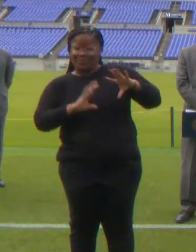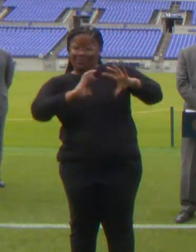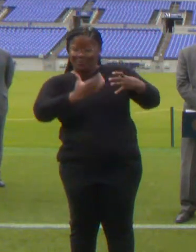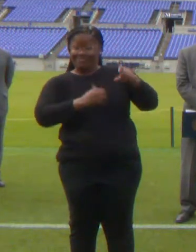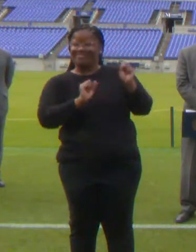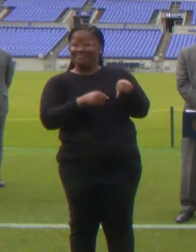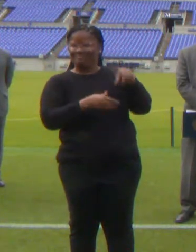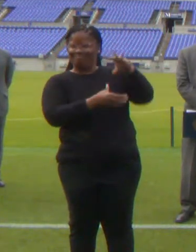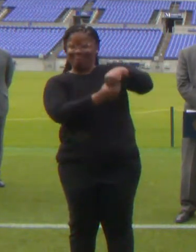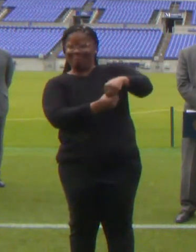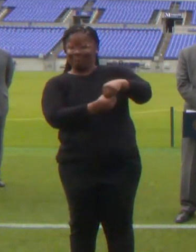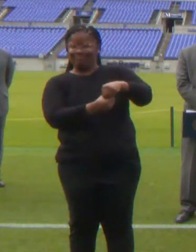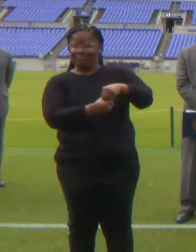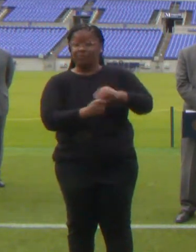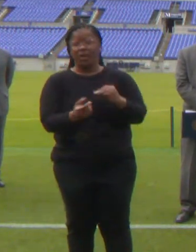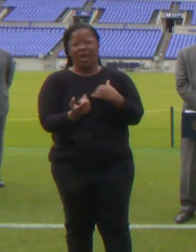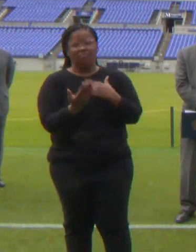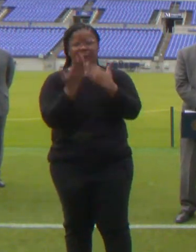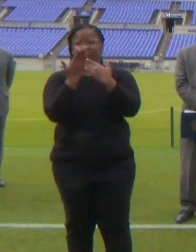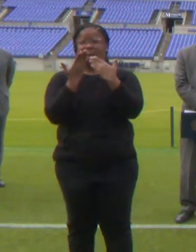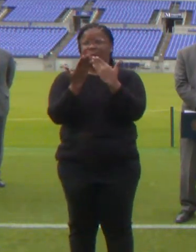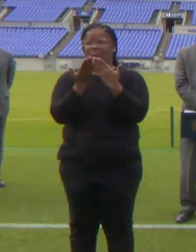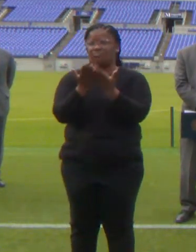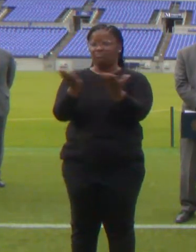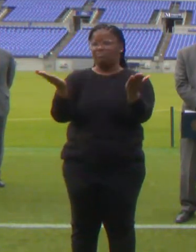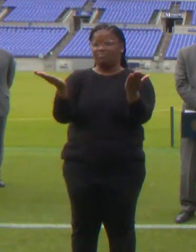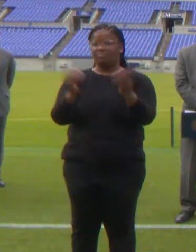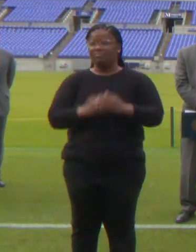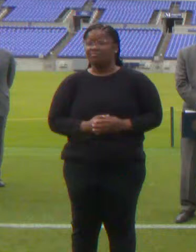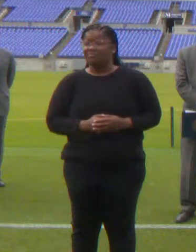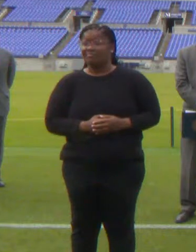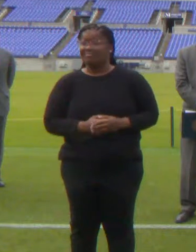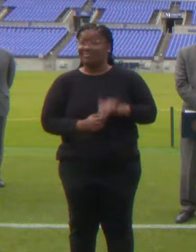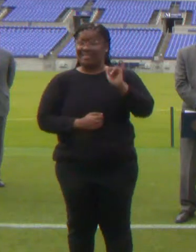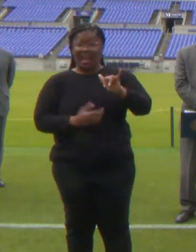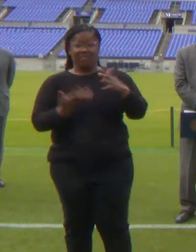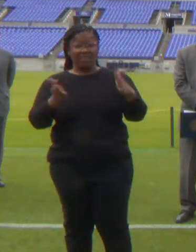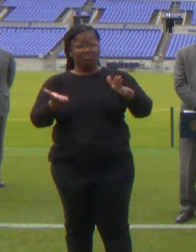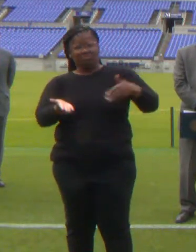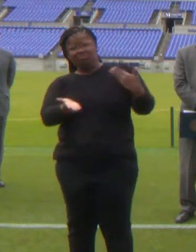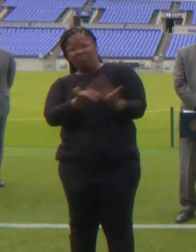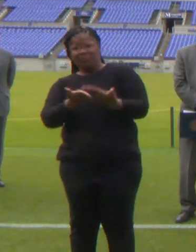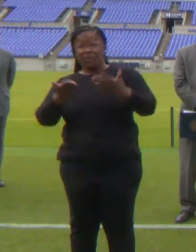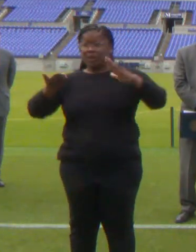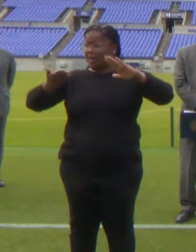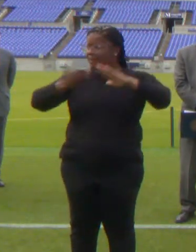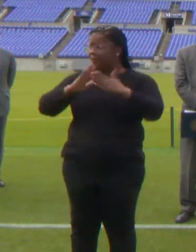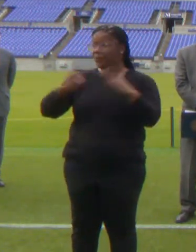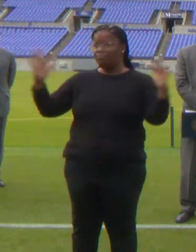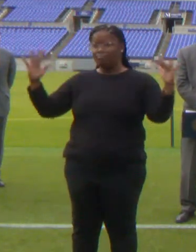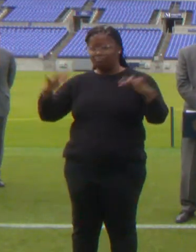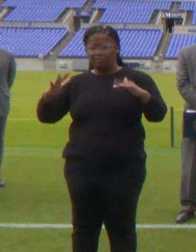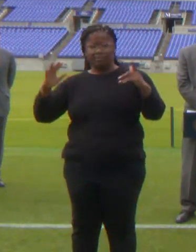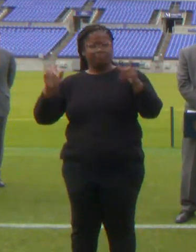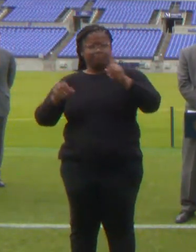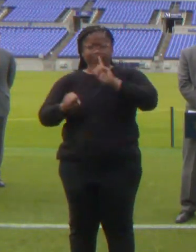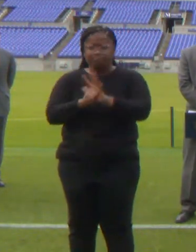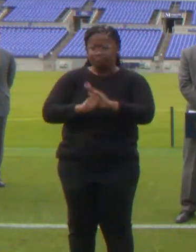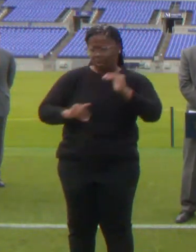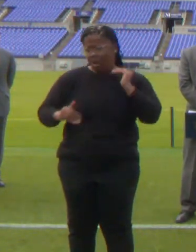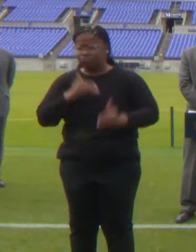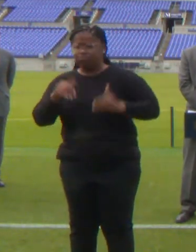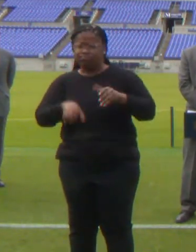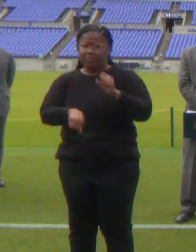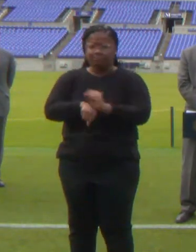This is a testament to community, to collaboration, and to determination. I can't say enough how much I